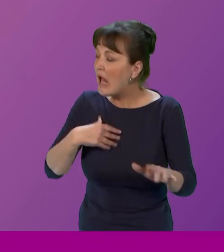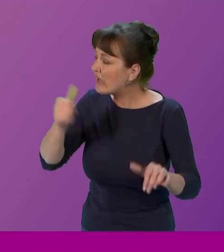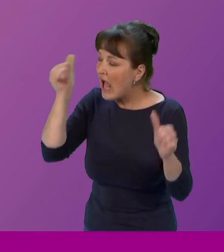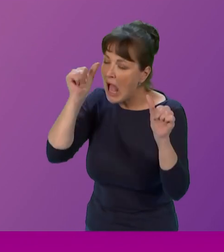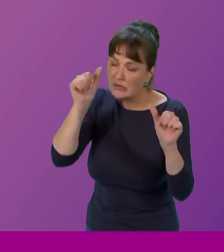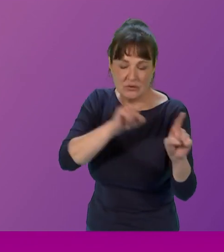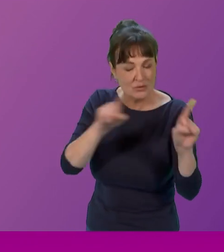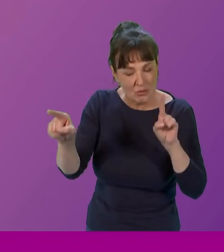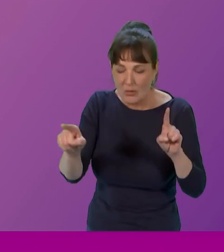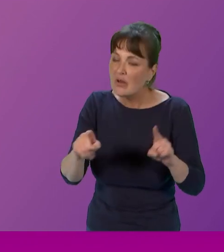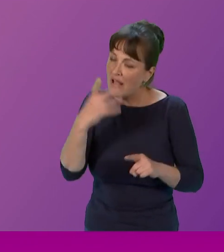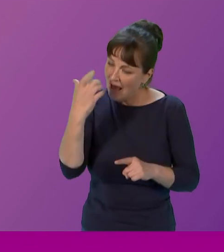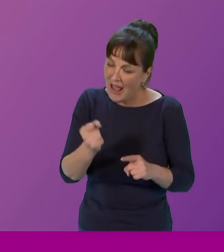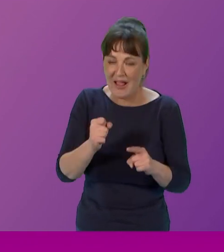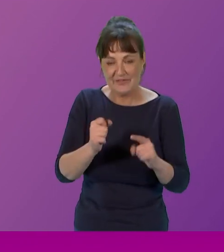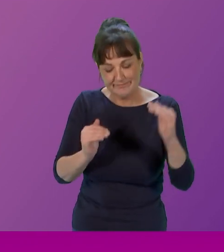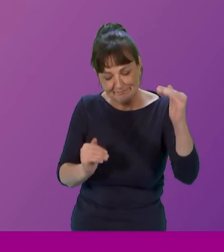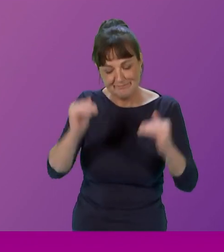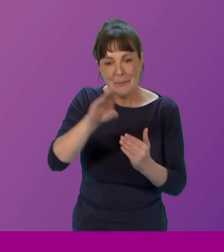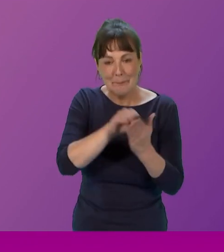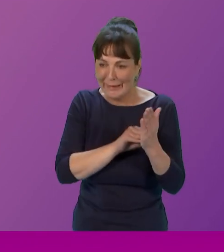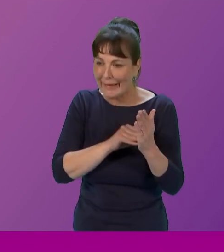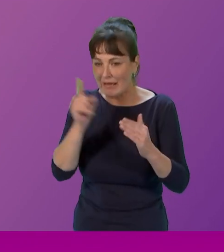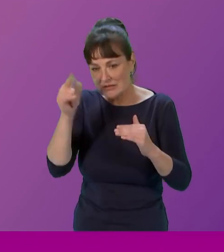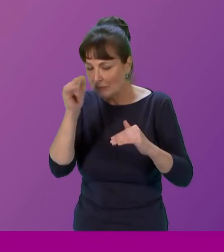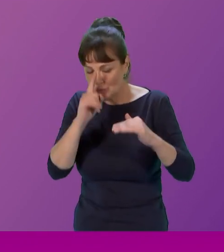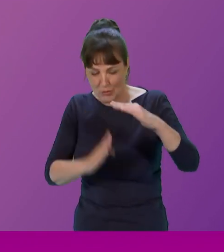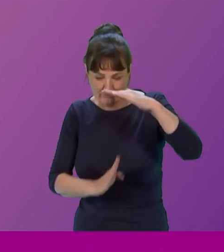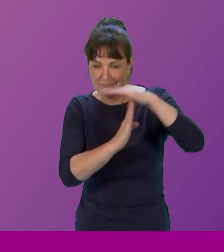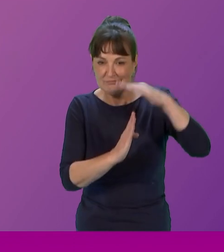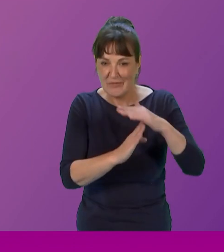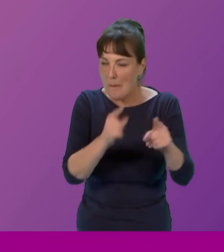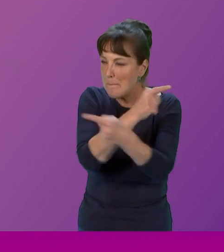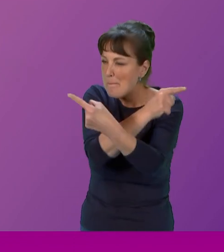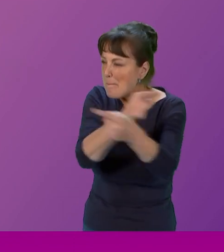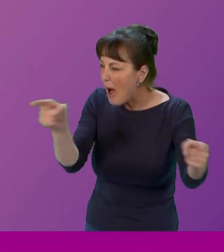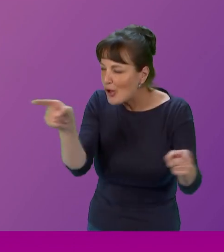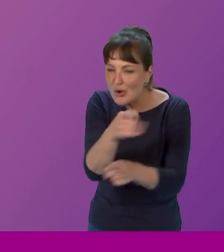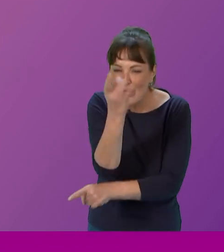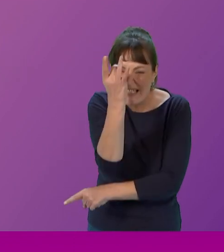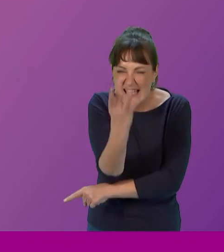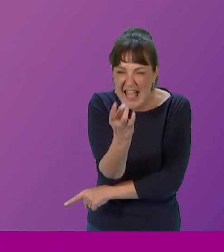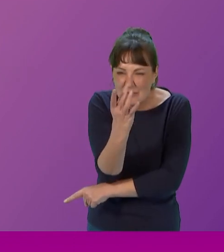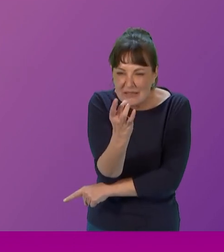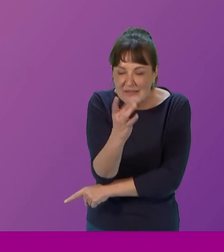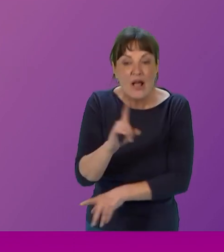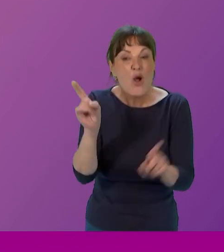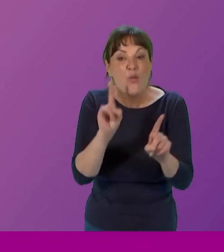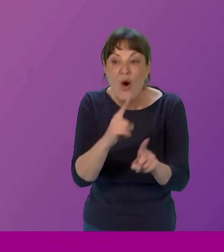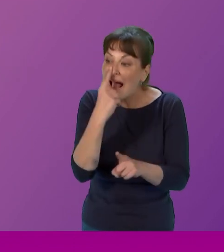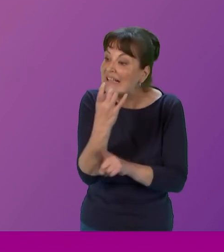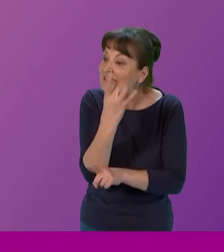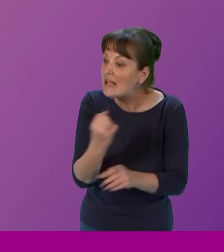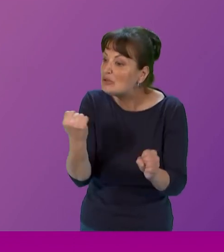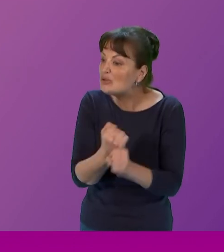But you're all diamonds. What can diamond do? Smash glass. So you shine on diamond girls,